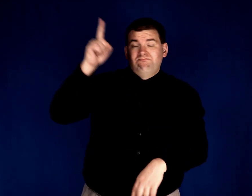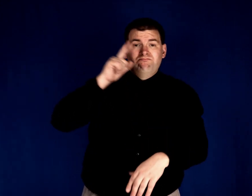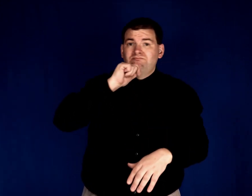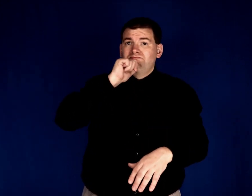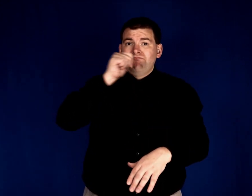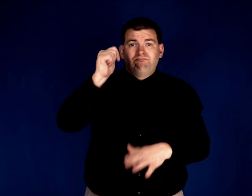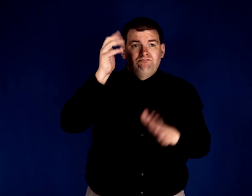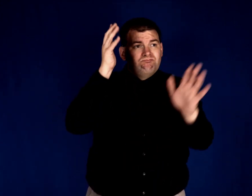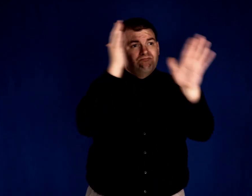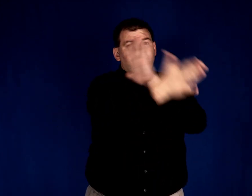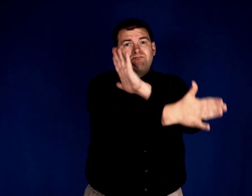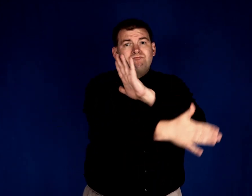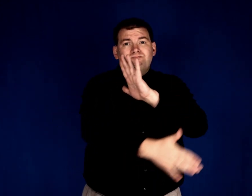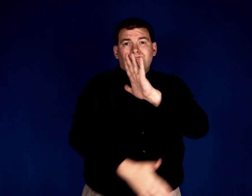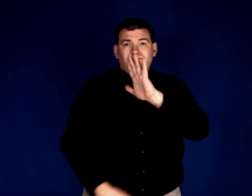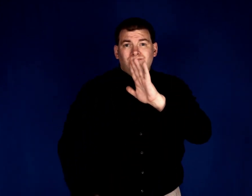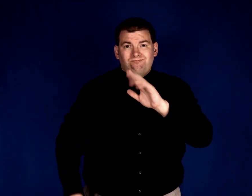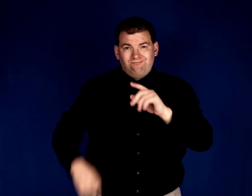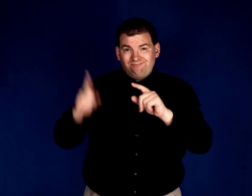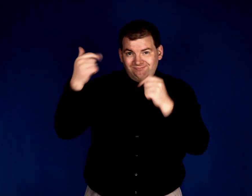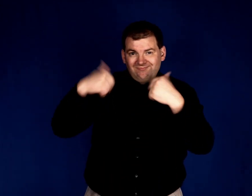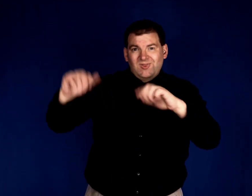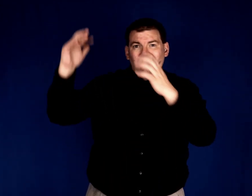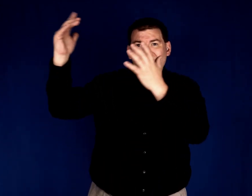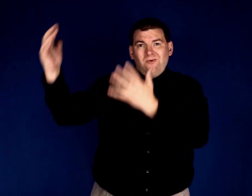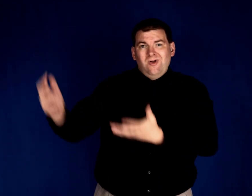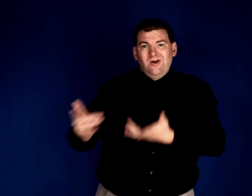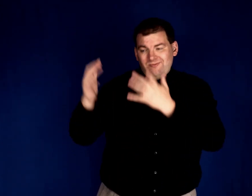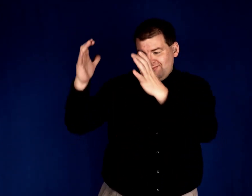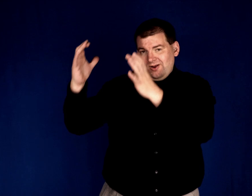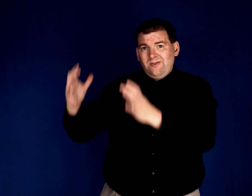He's not gone, he's still waiting by the well.